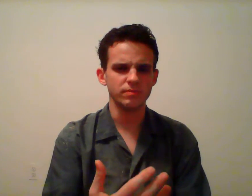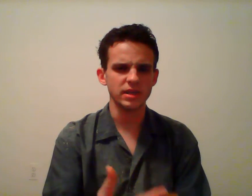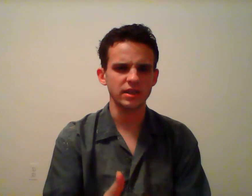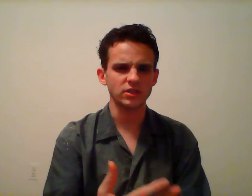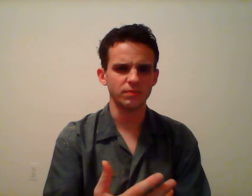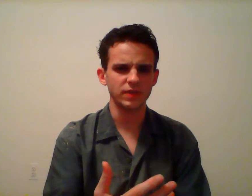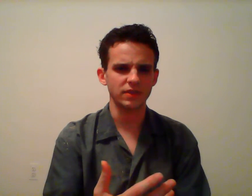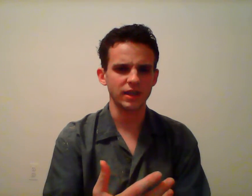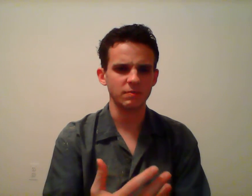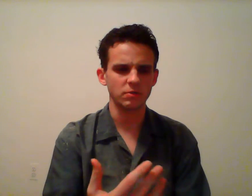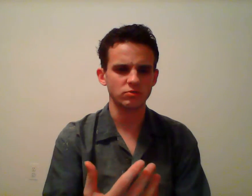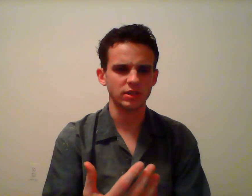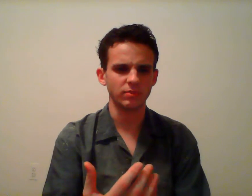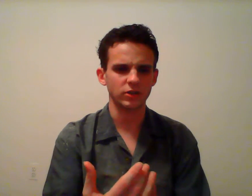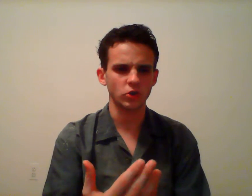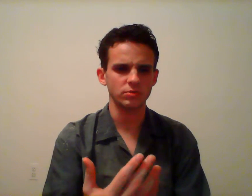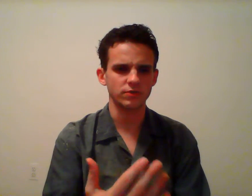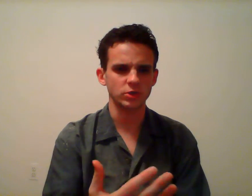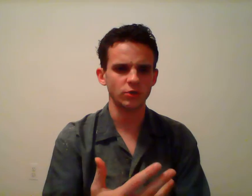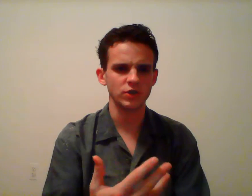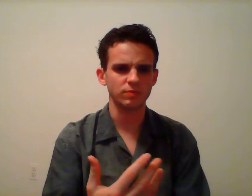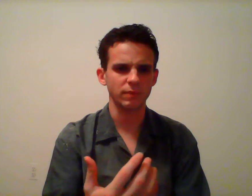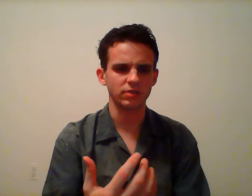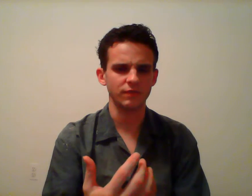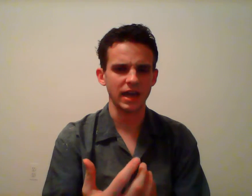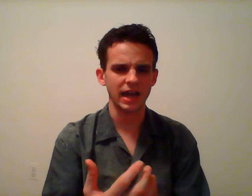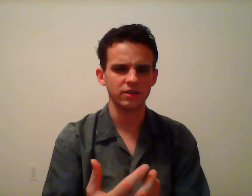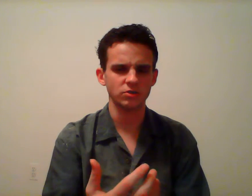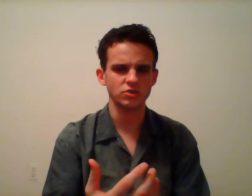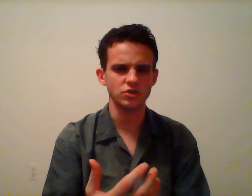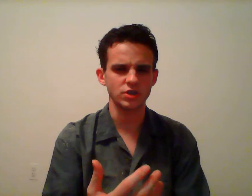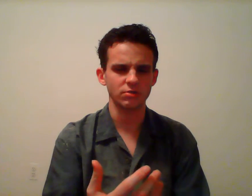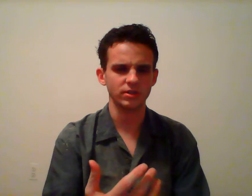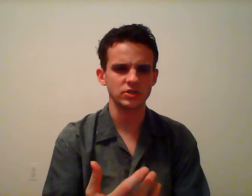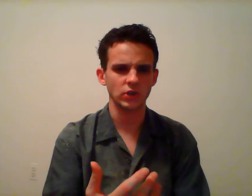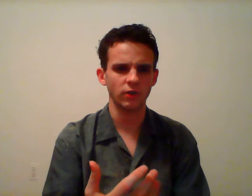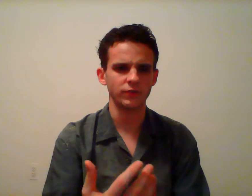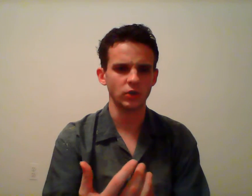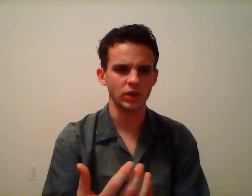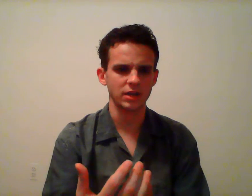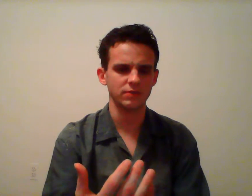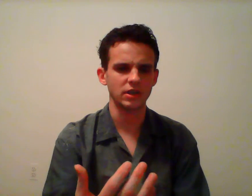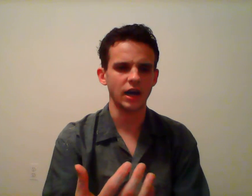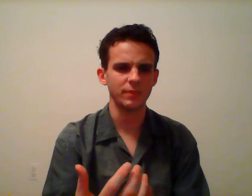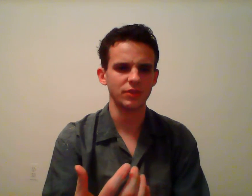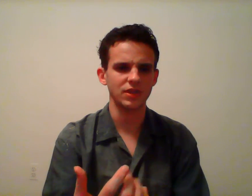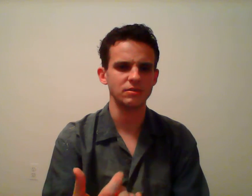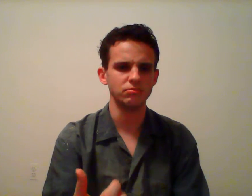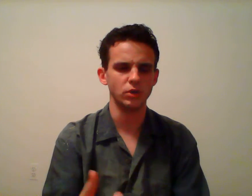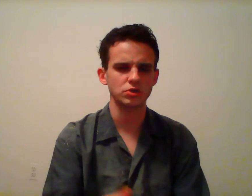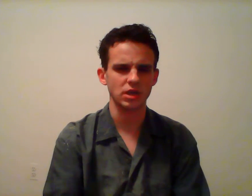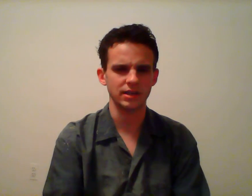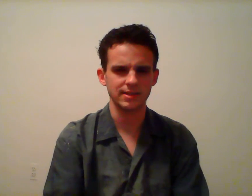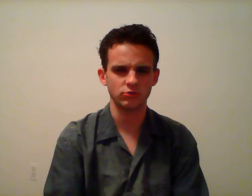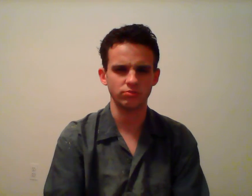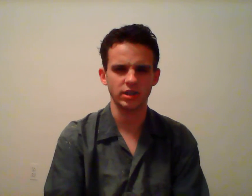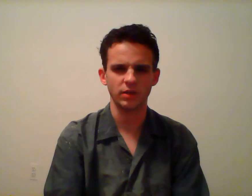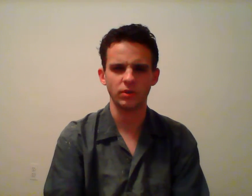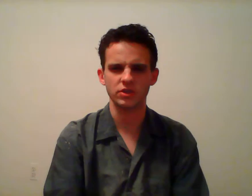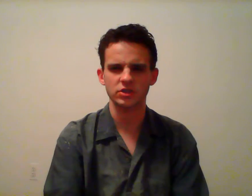being something that can be restricted by terms of service, by private actors, generally solves a lot of the common things that most con teams bring up on